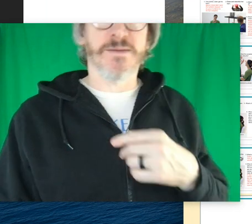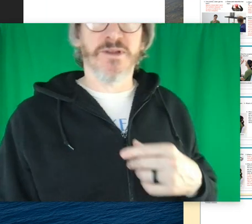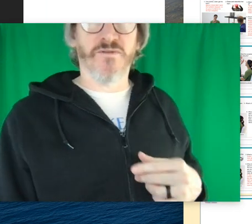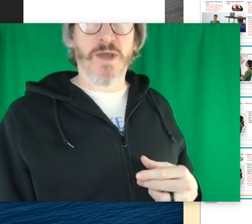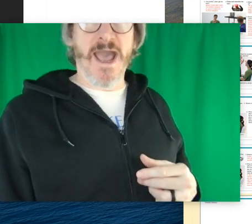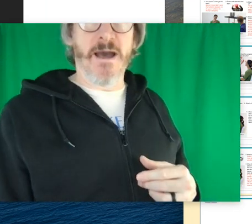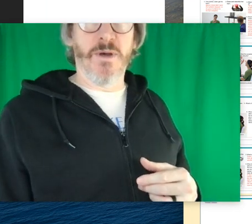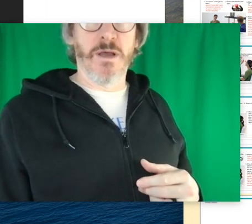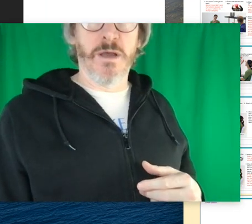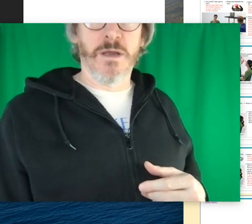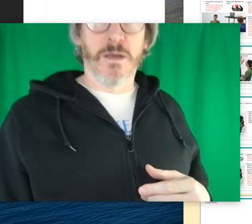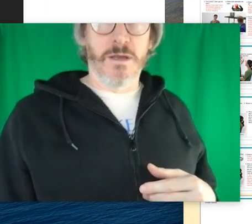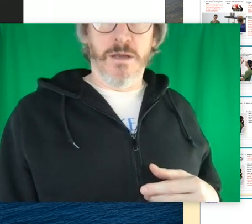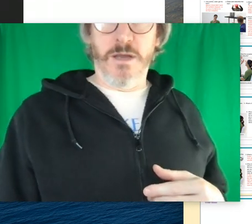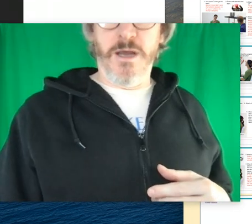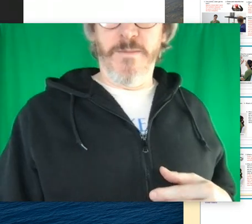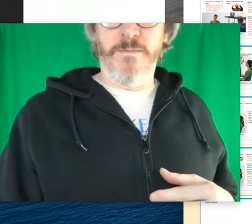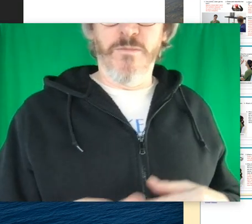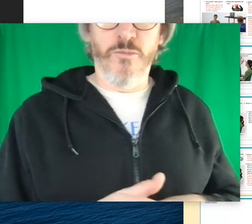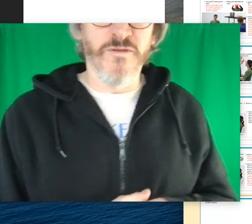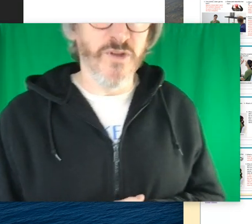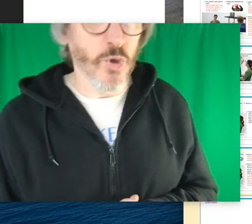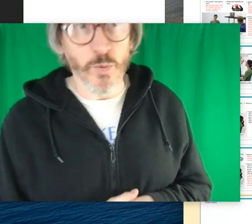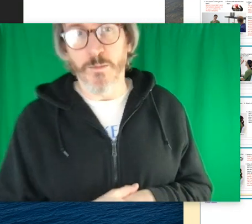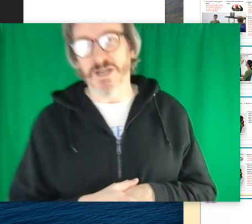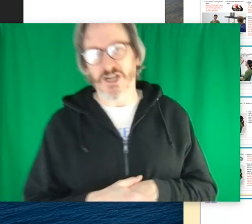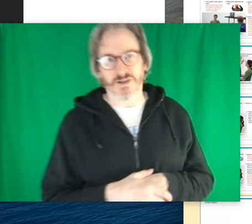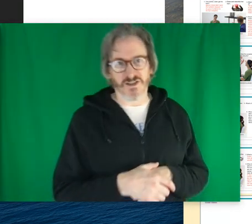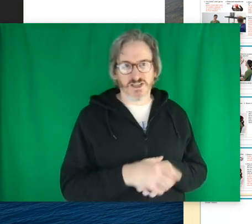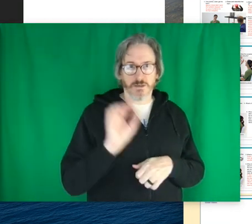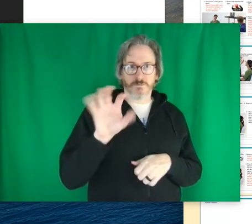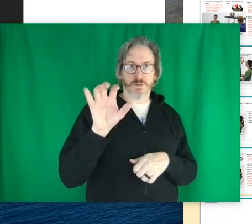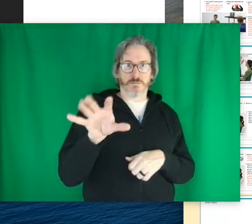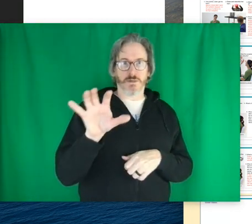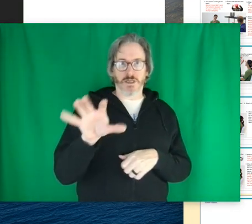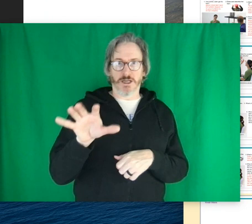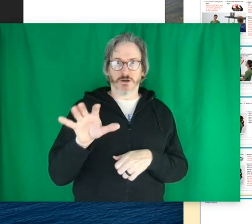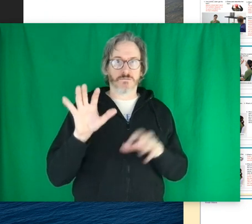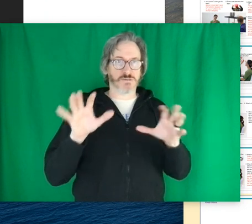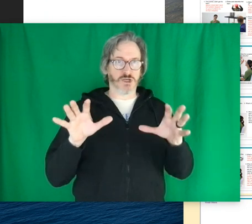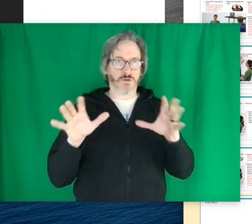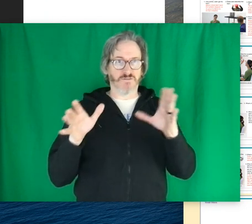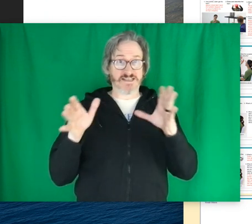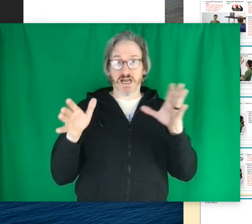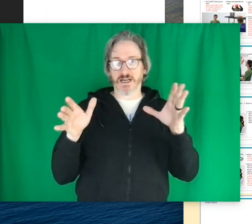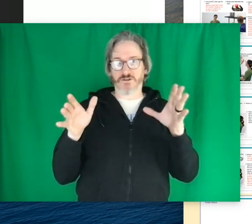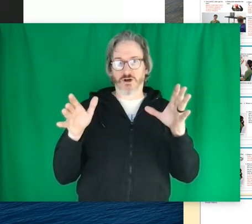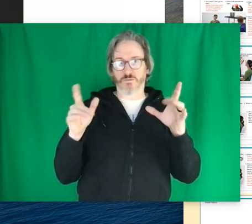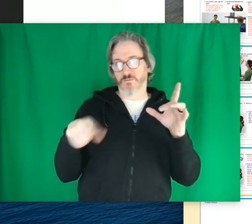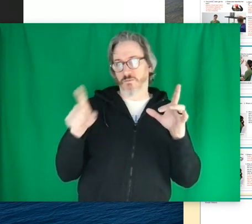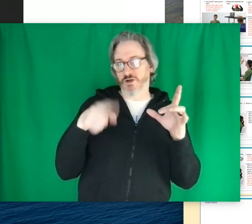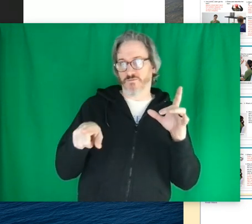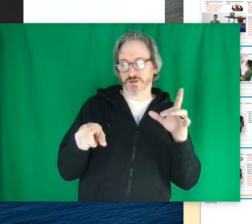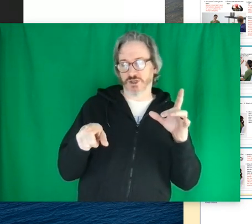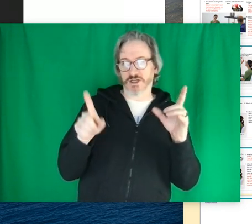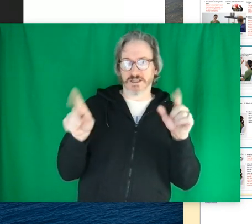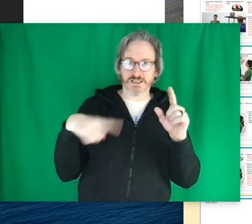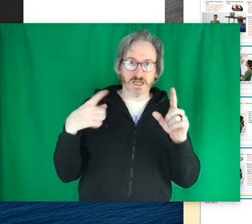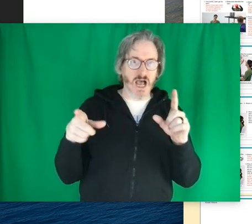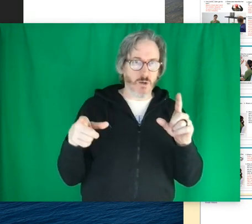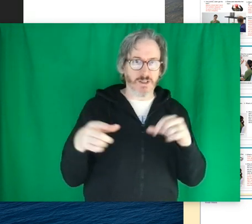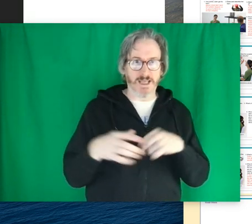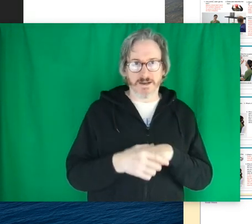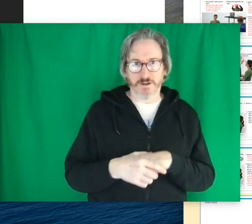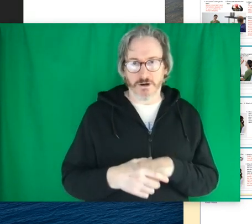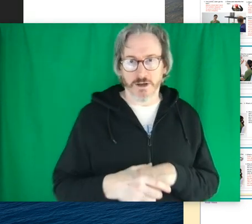incorporate some of the vocab um review materials in here so if it's not in there when you first look at